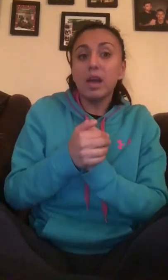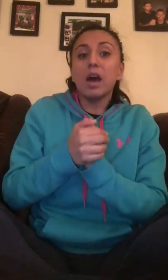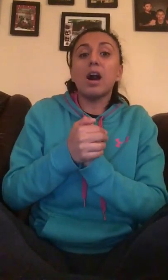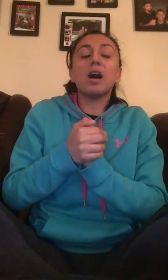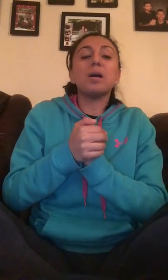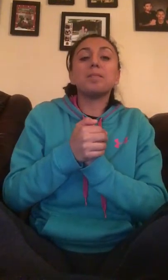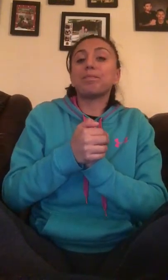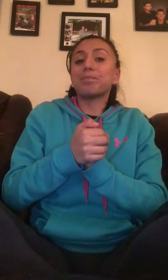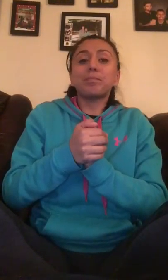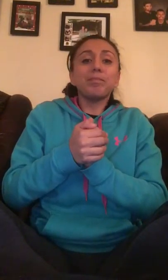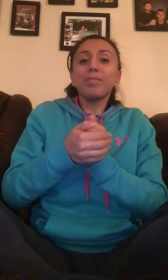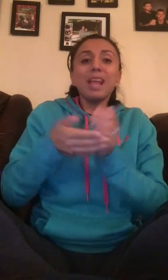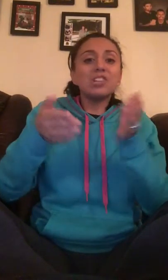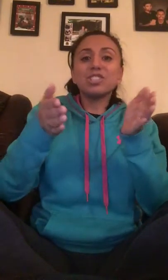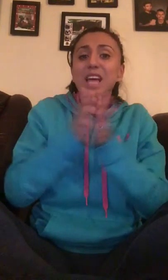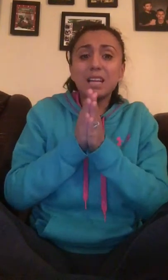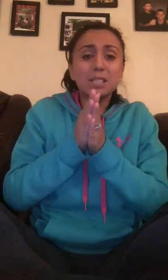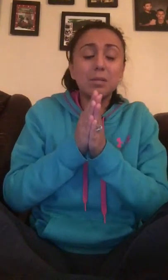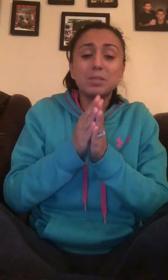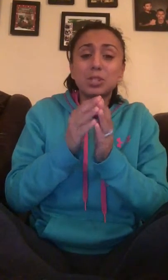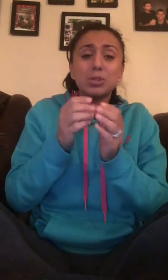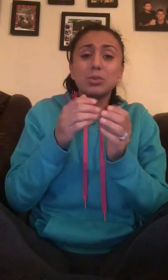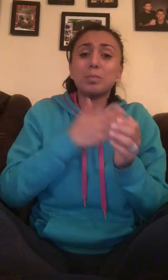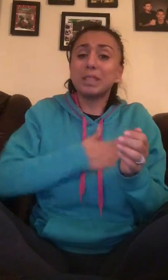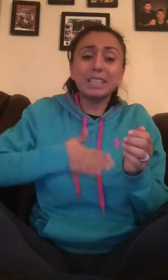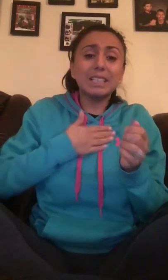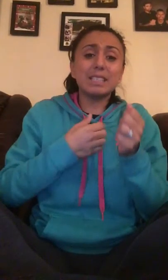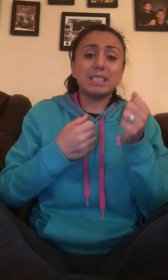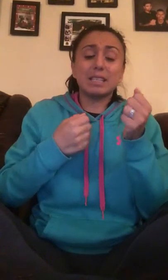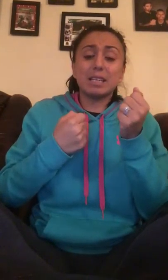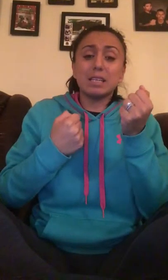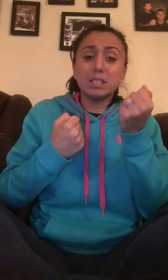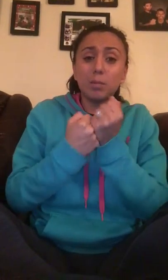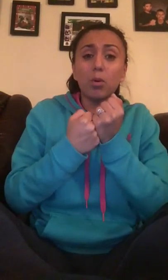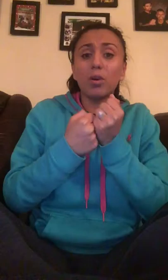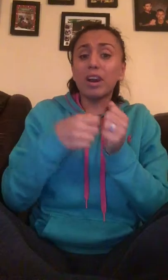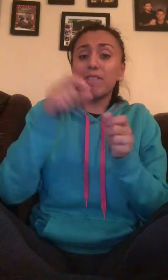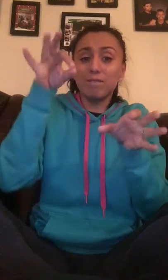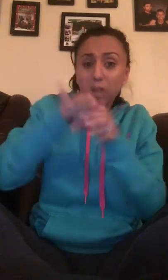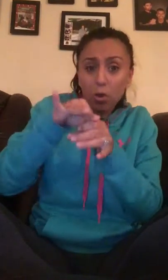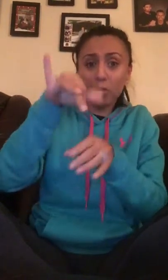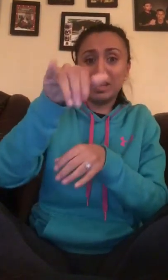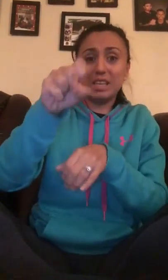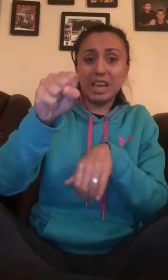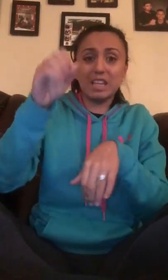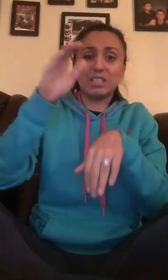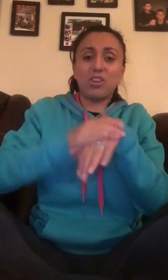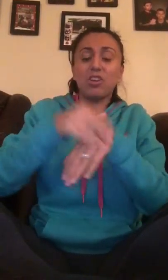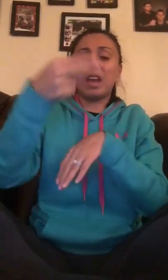and just ask them to please support and vote YES on